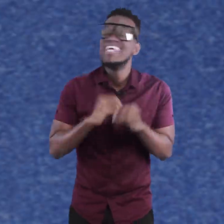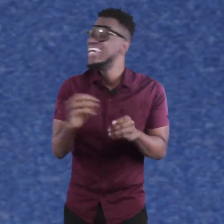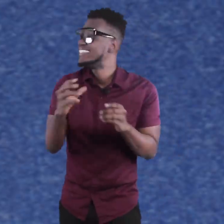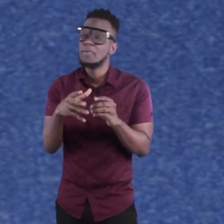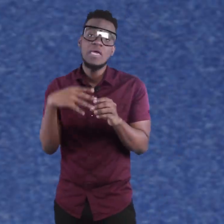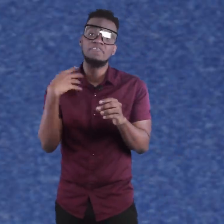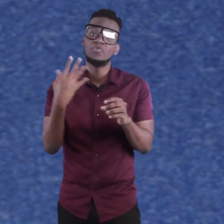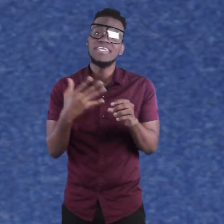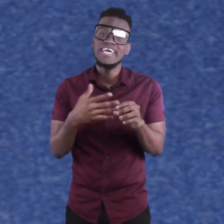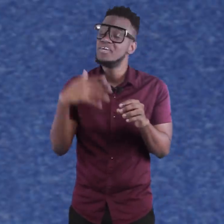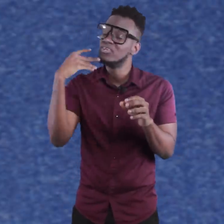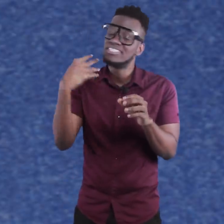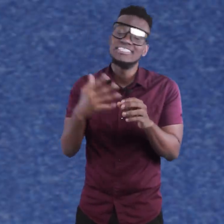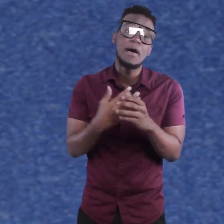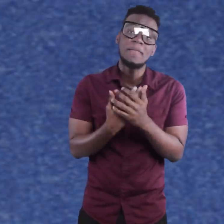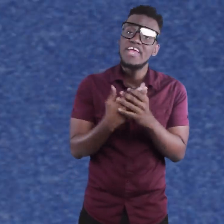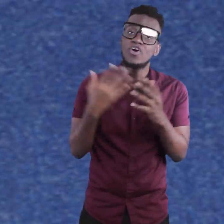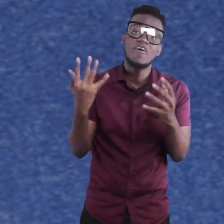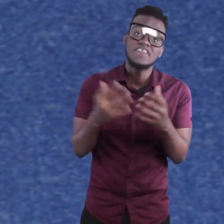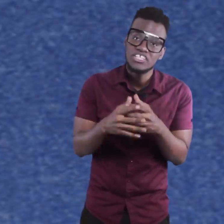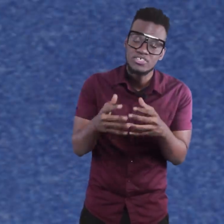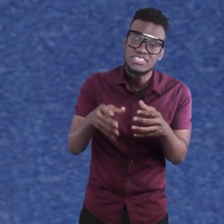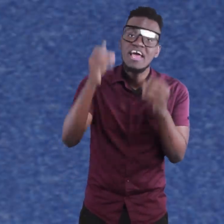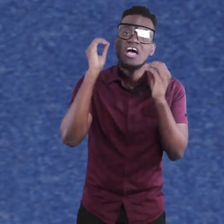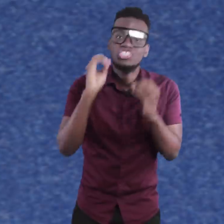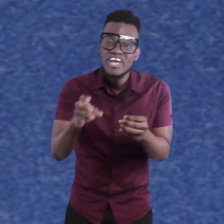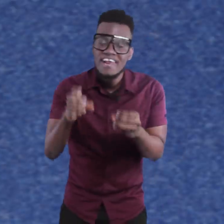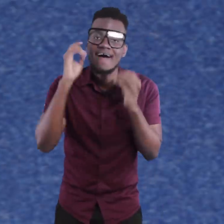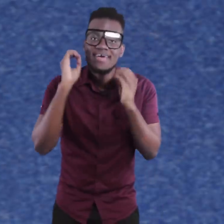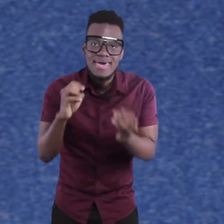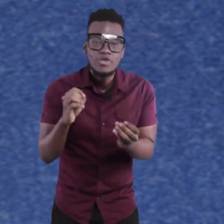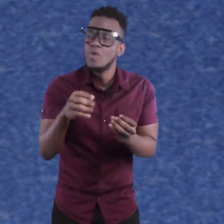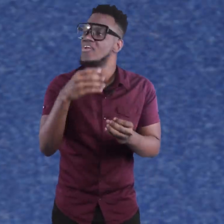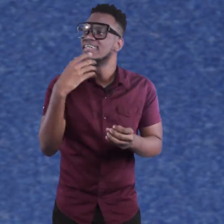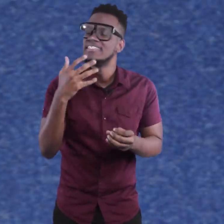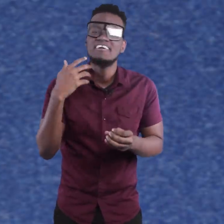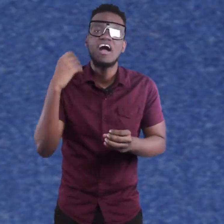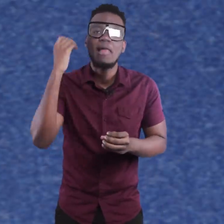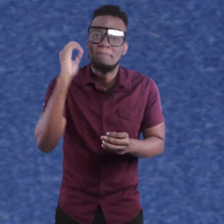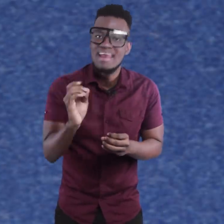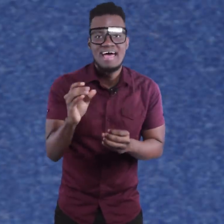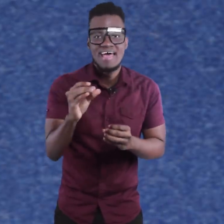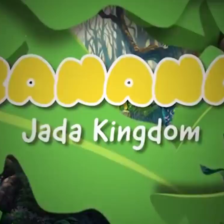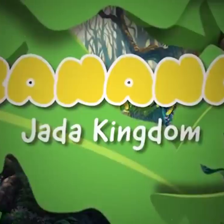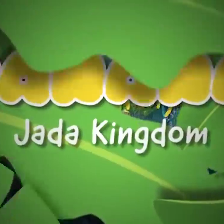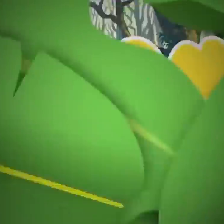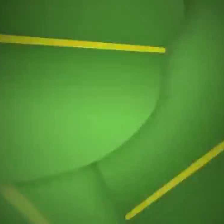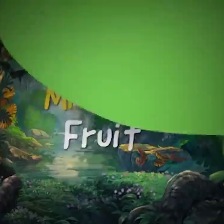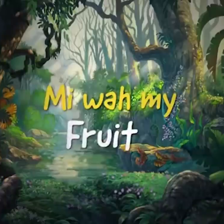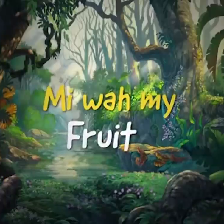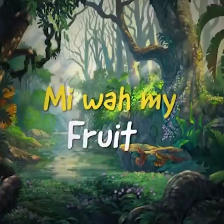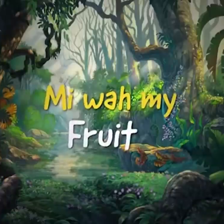And then the next song people for 2018 was this song by the curvaceous Jada, Kingdom with her singer called Banana